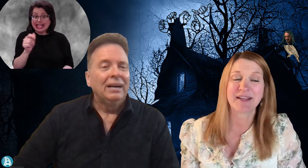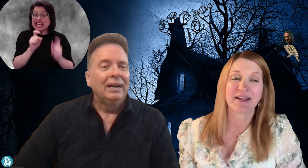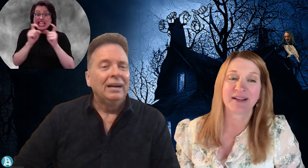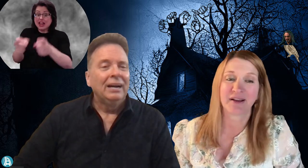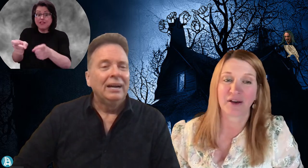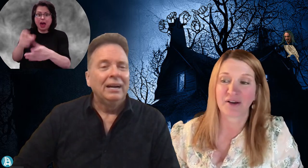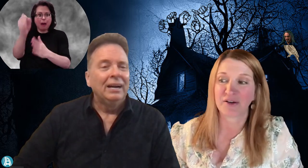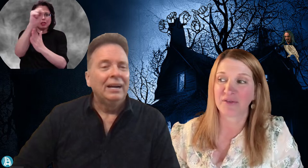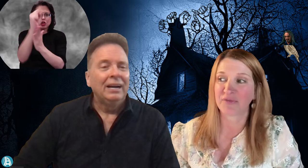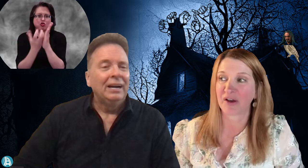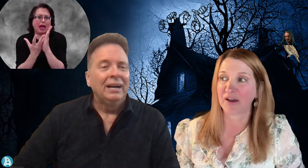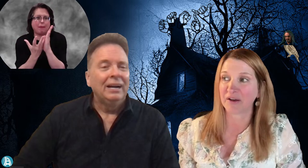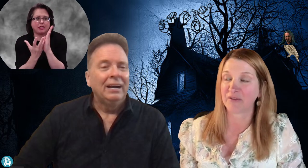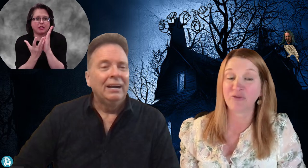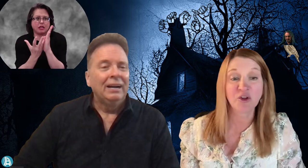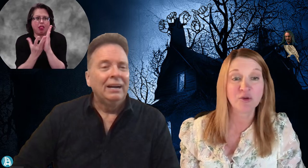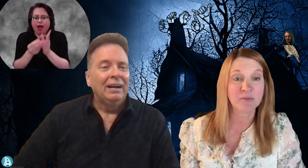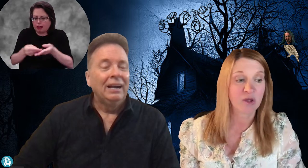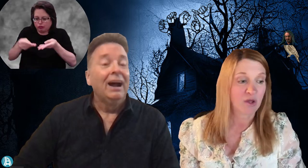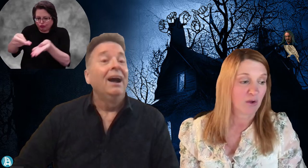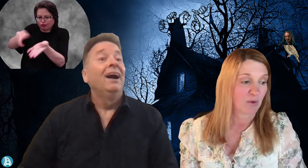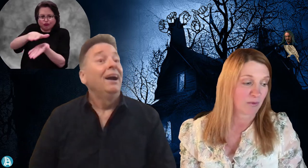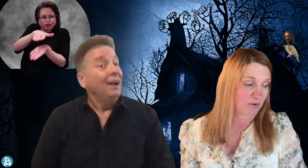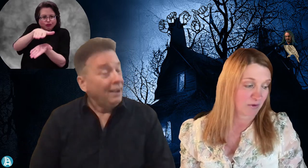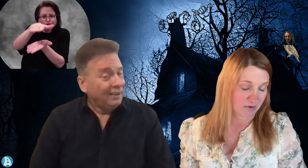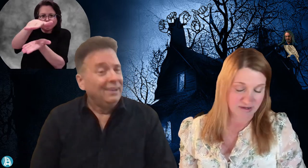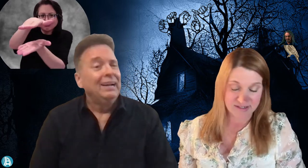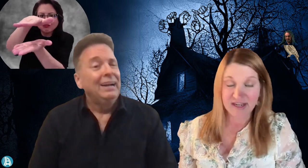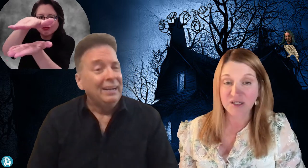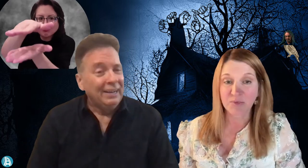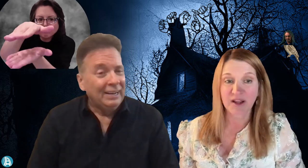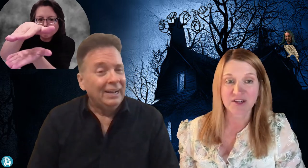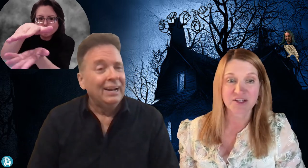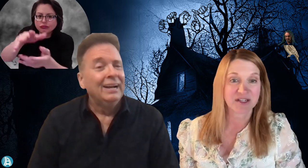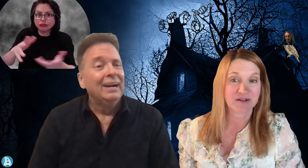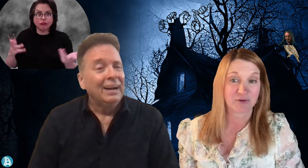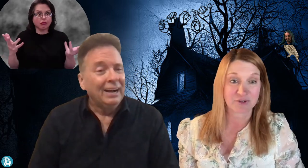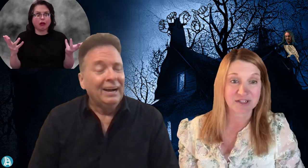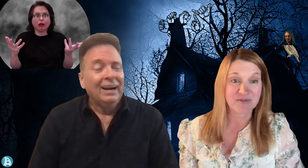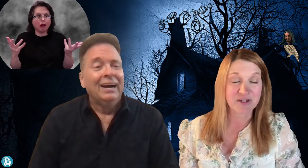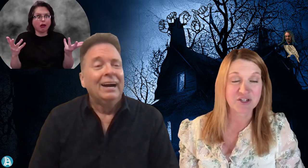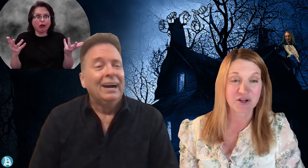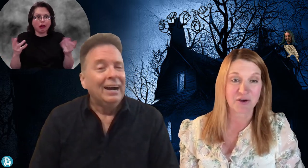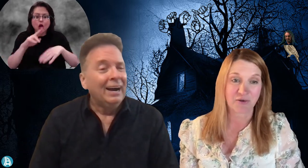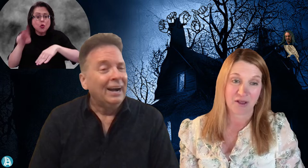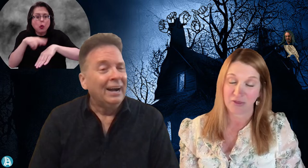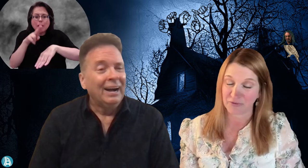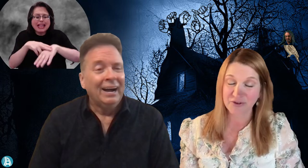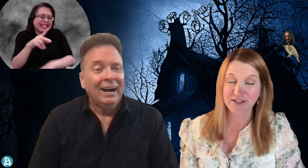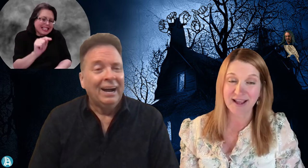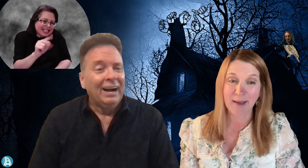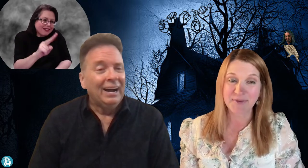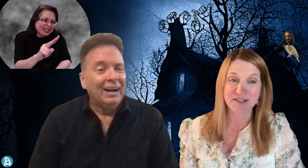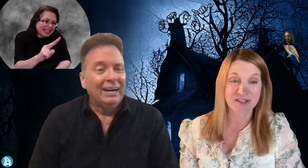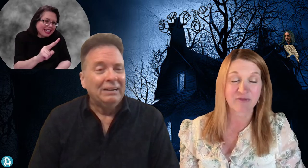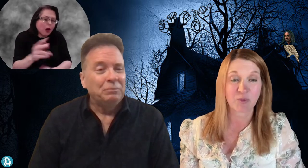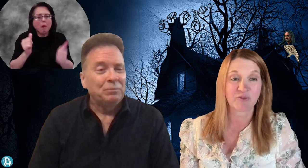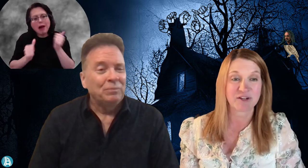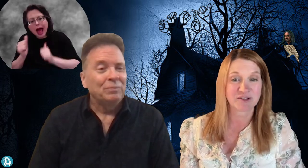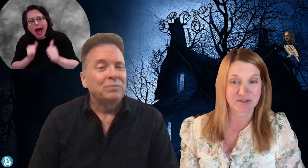beginning of a film or a stage production or a TV show, the first thing that happens is everyone reads a